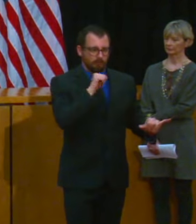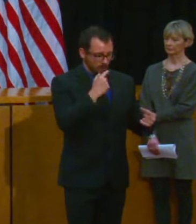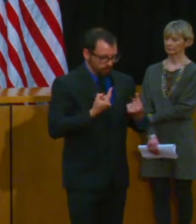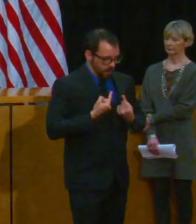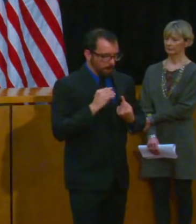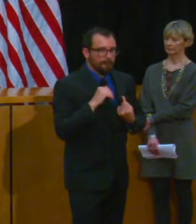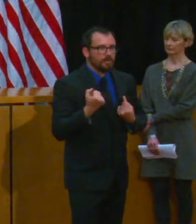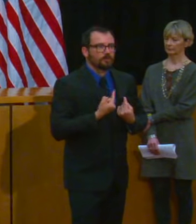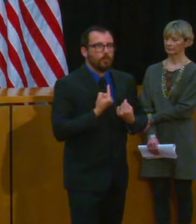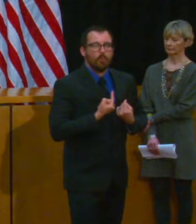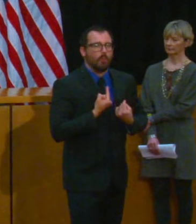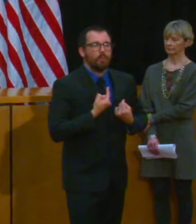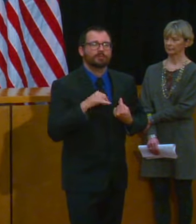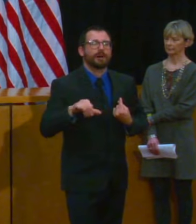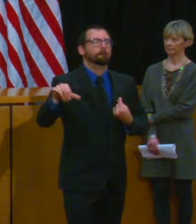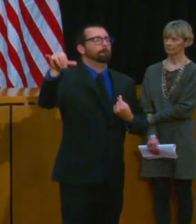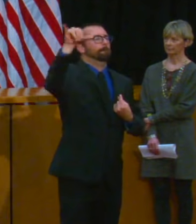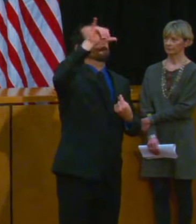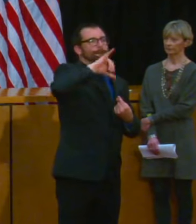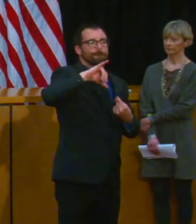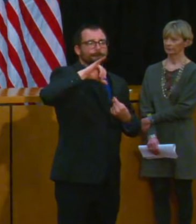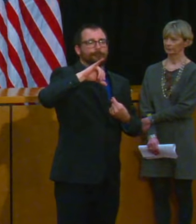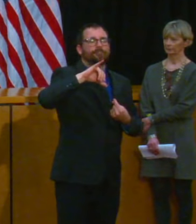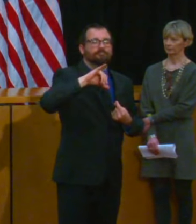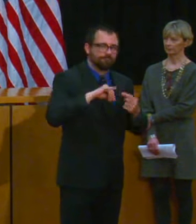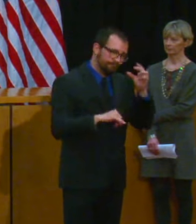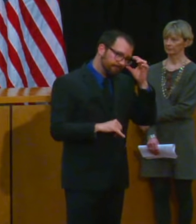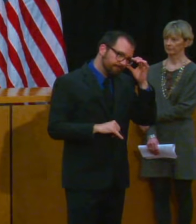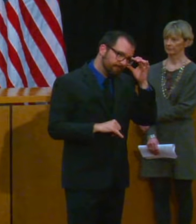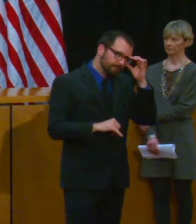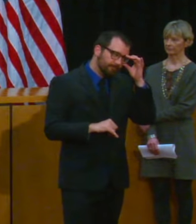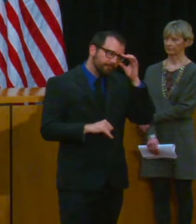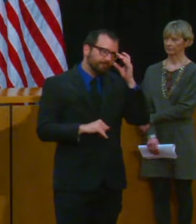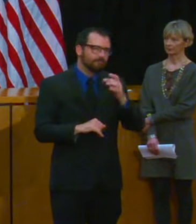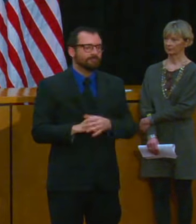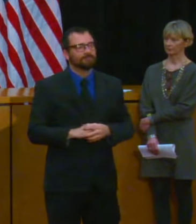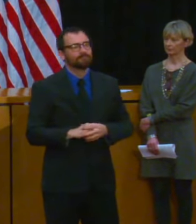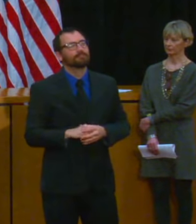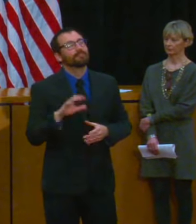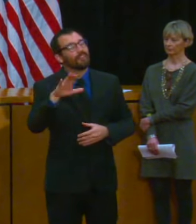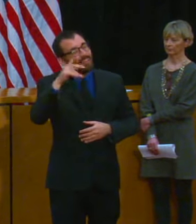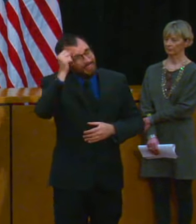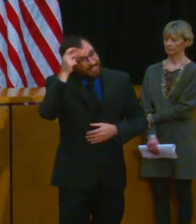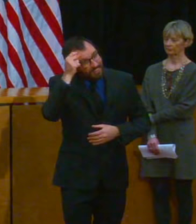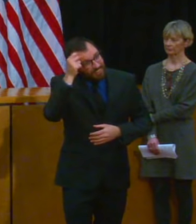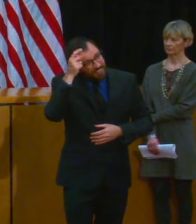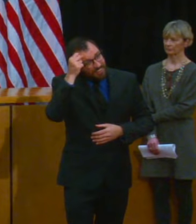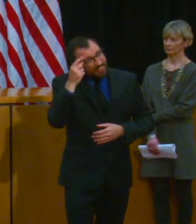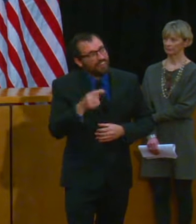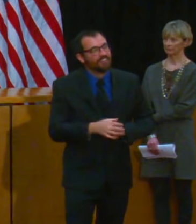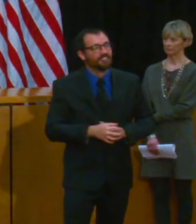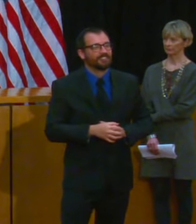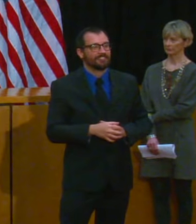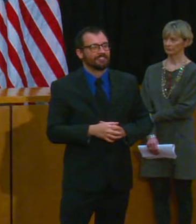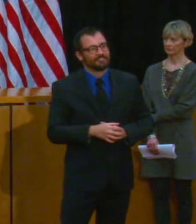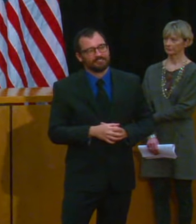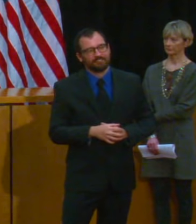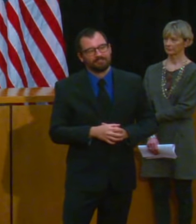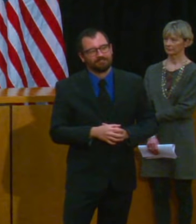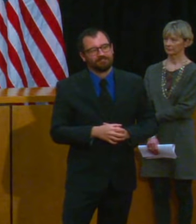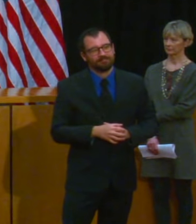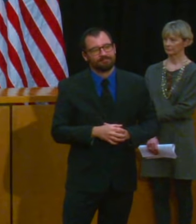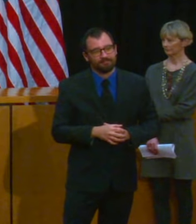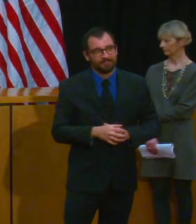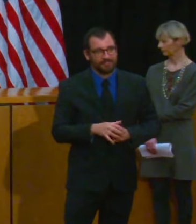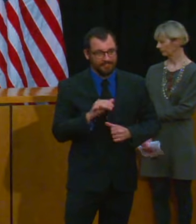but I think all of us understand and appreciate the fact that the best way to handle the reopening on this is to make sure we do it in